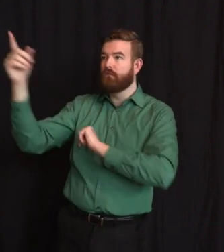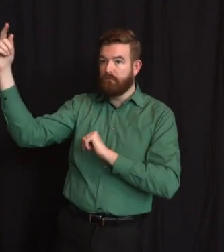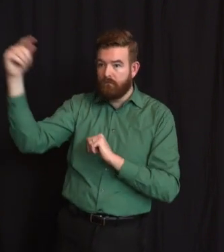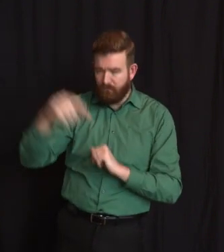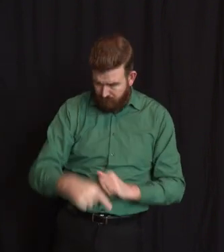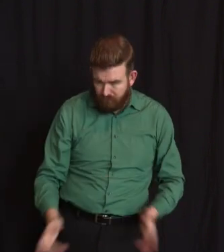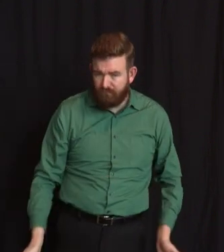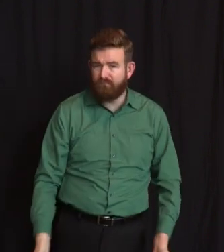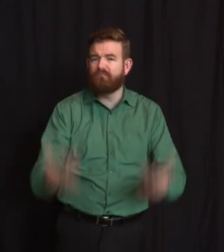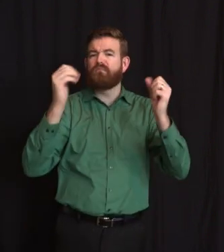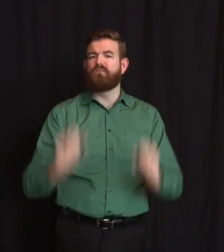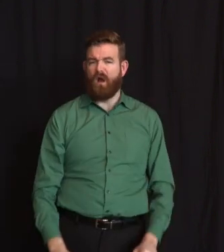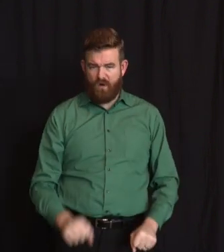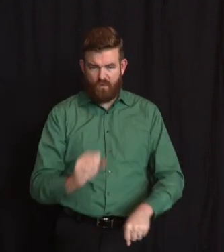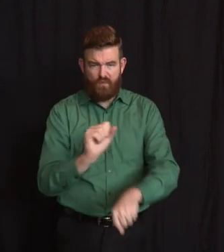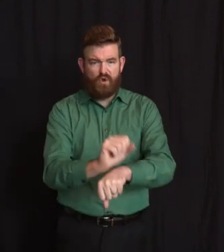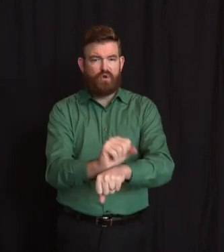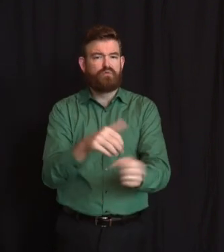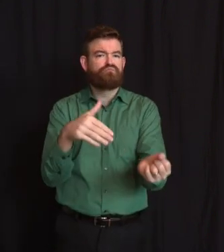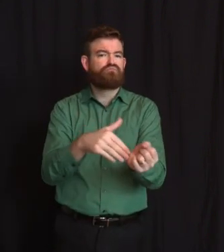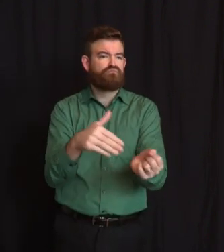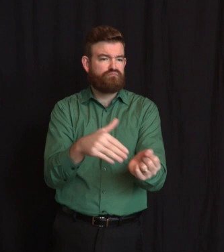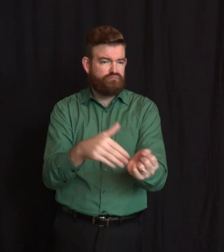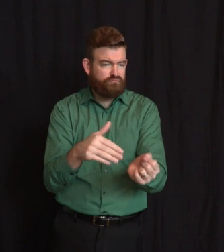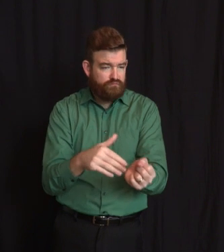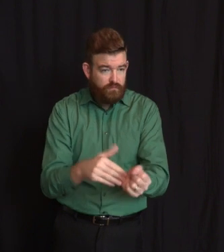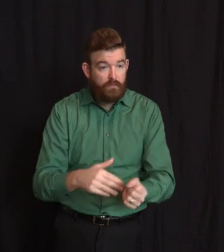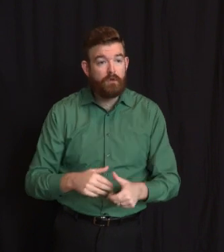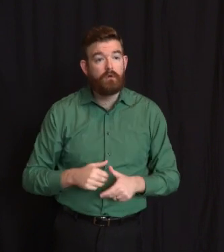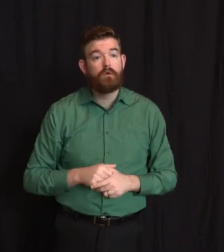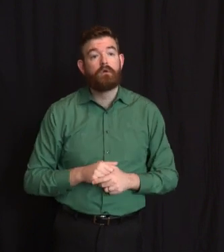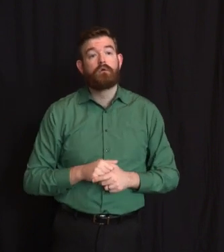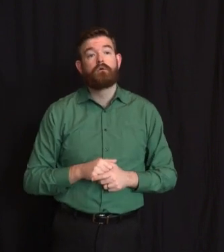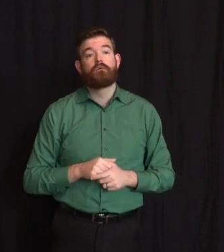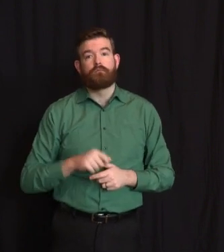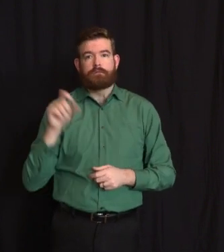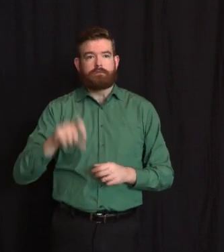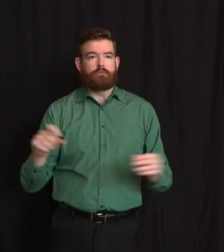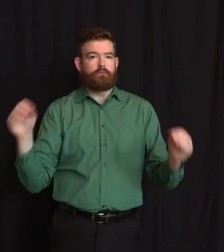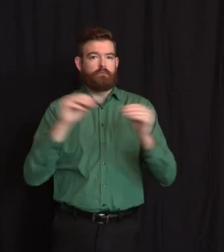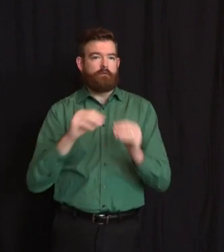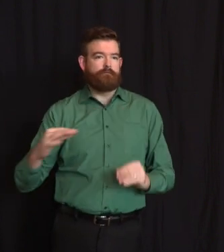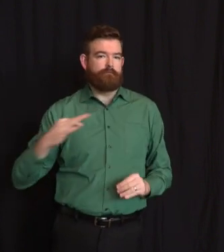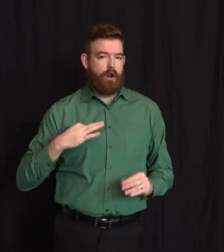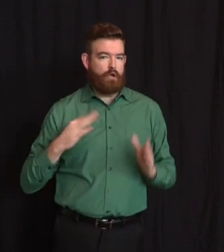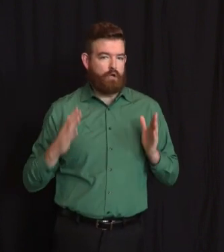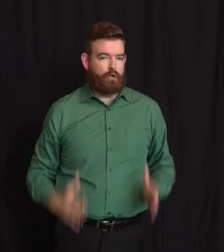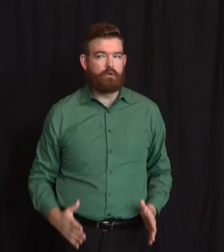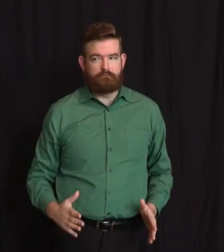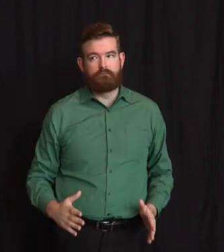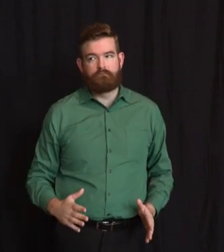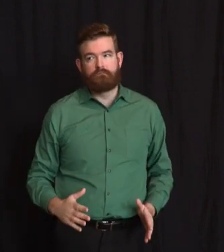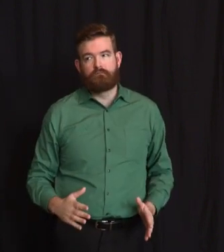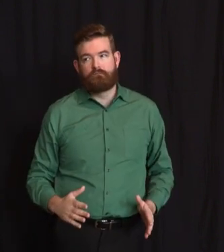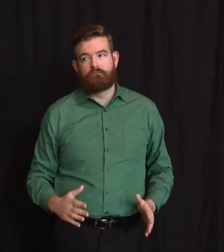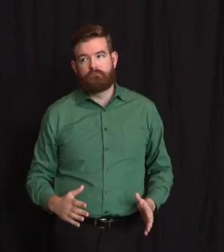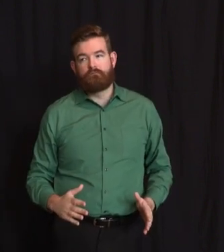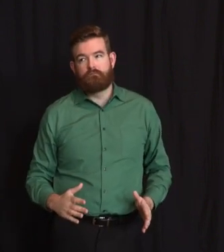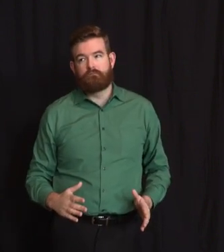work alongside our current health care teams in fighting COVID-19. In particular, Judy will correct me if I get this wrong, we have a